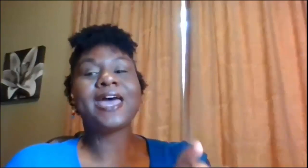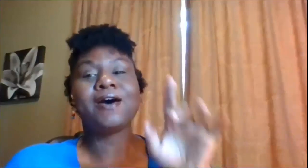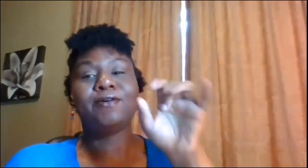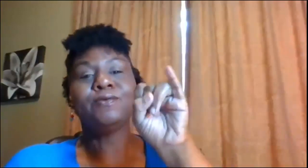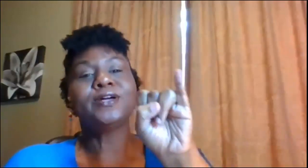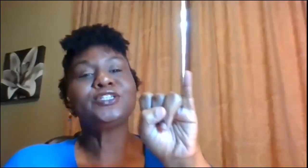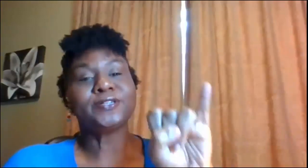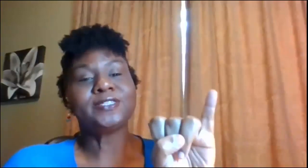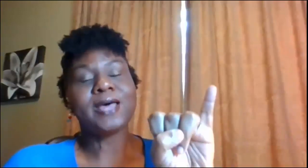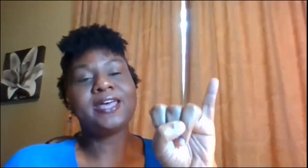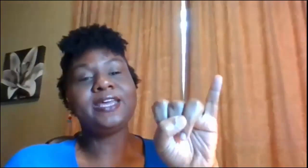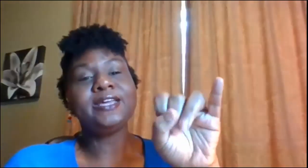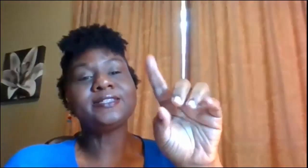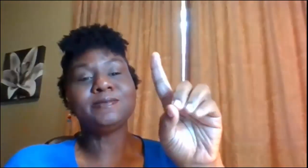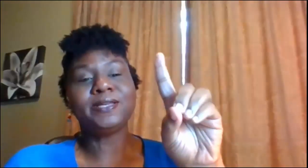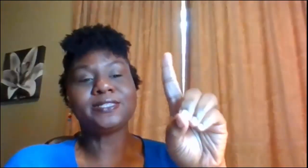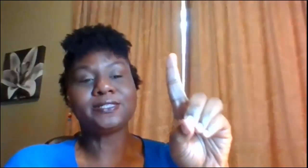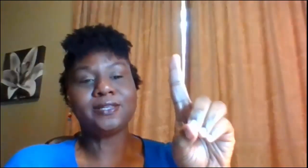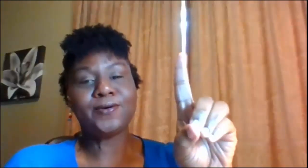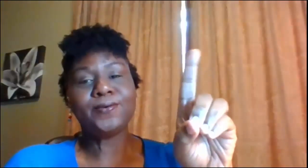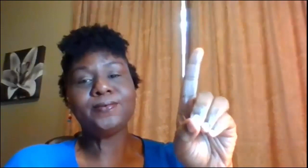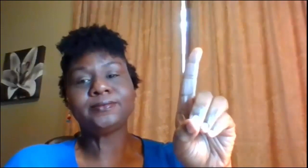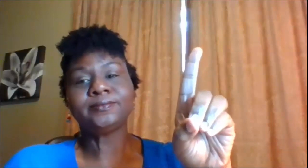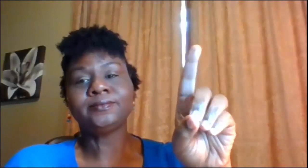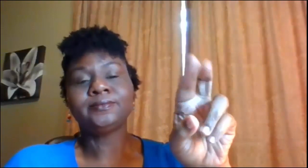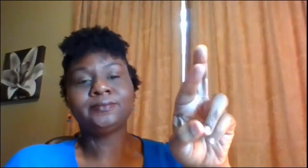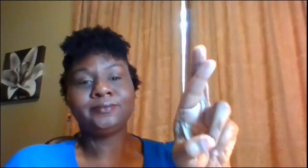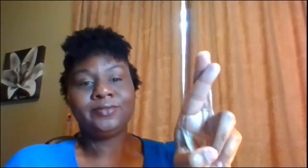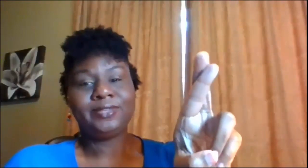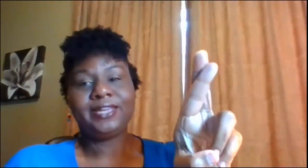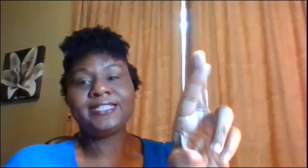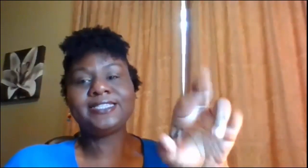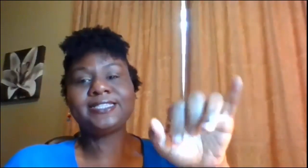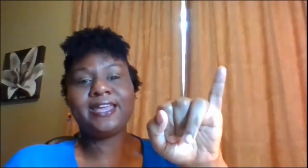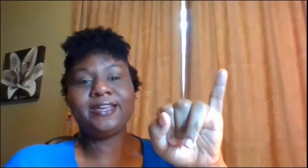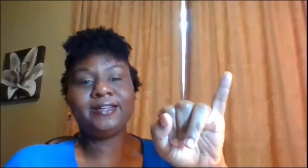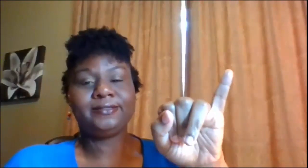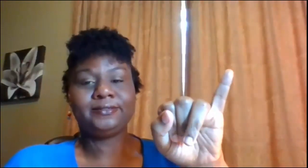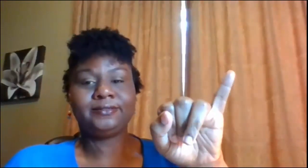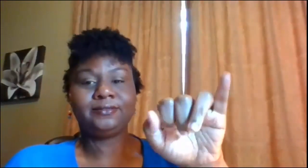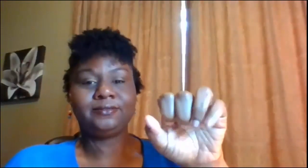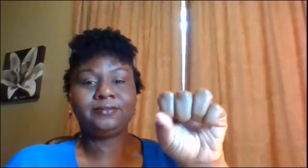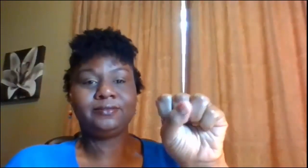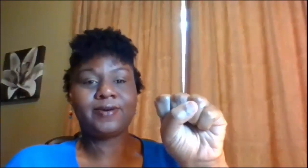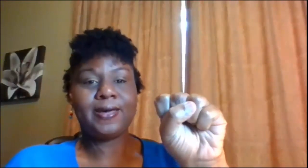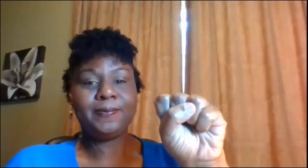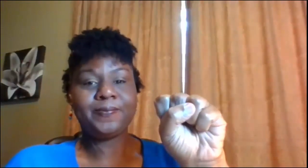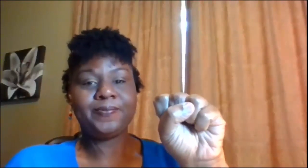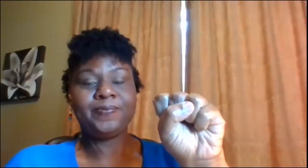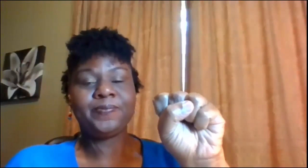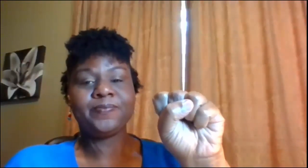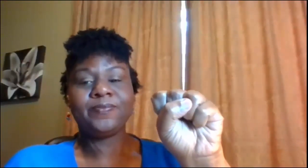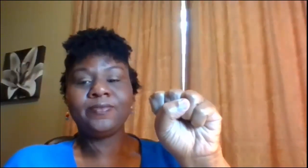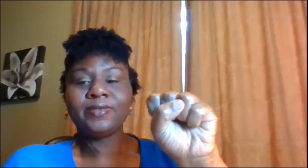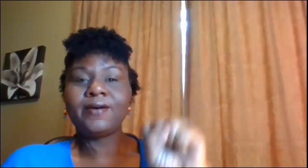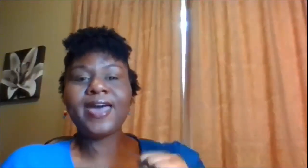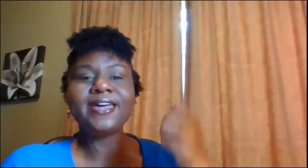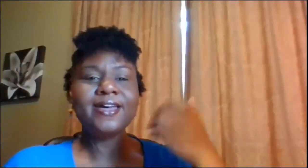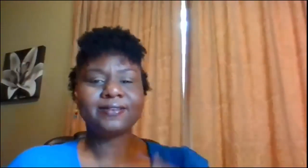down you want your signing to be slow and steady right okay good